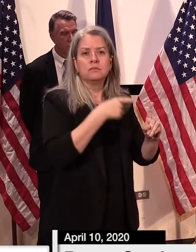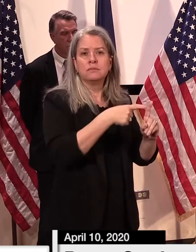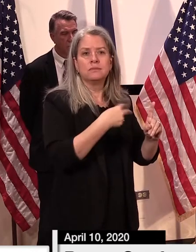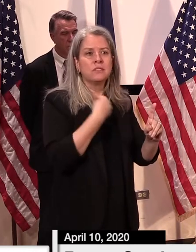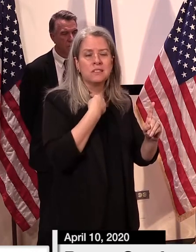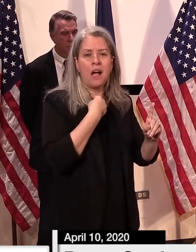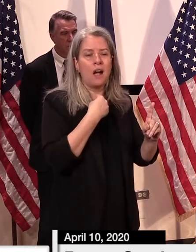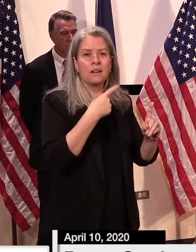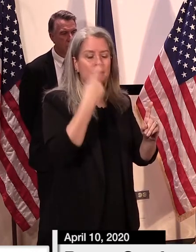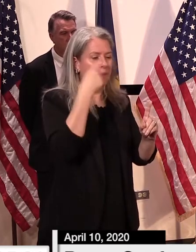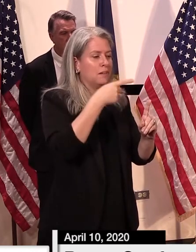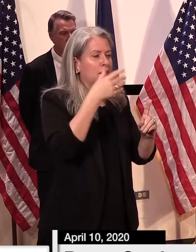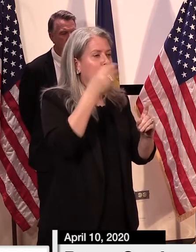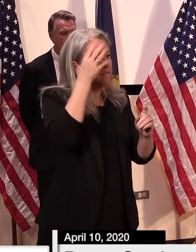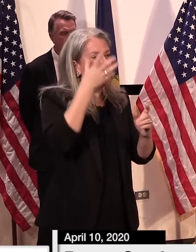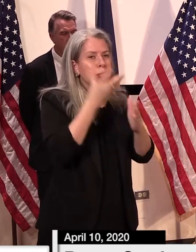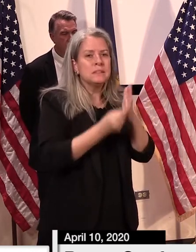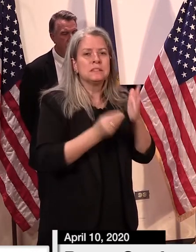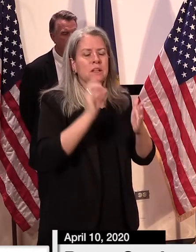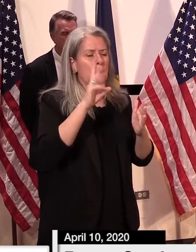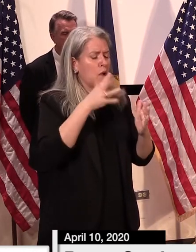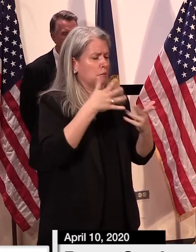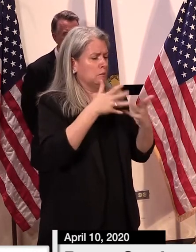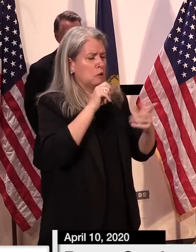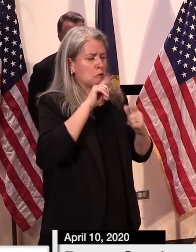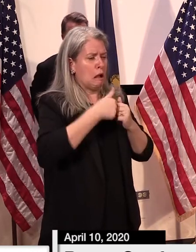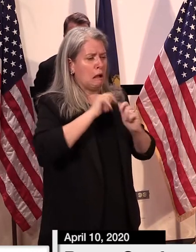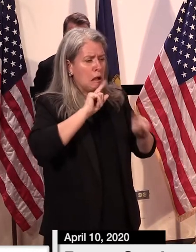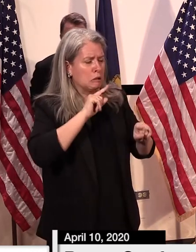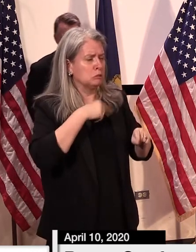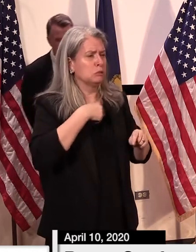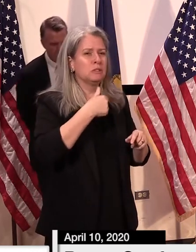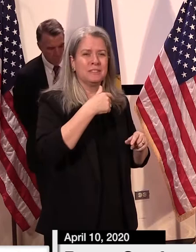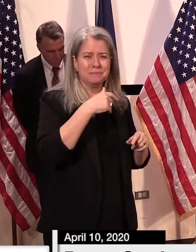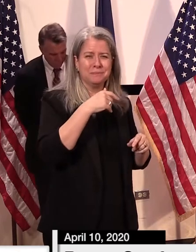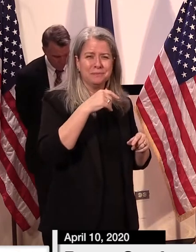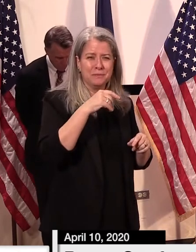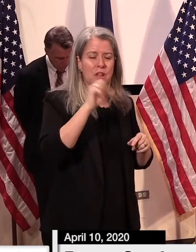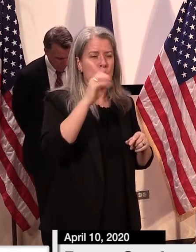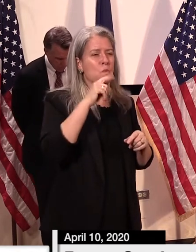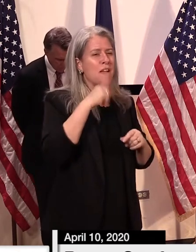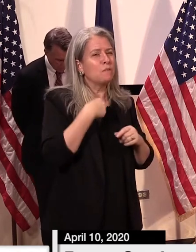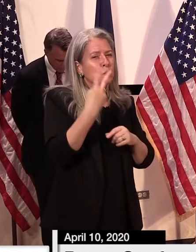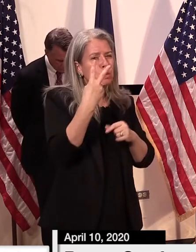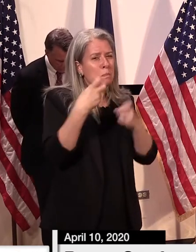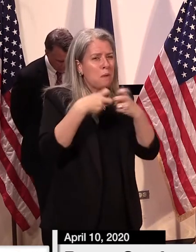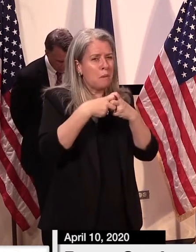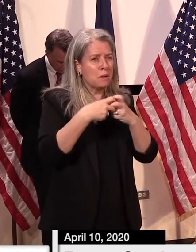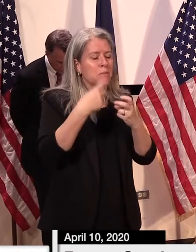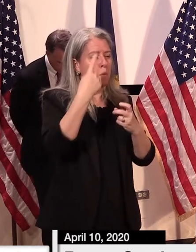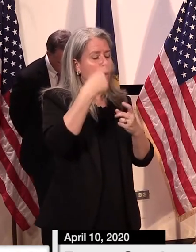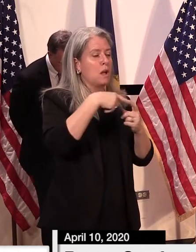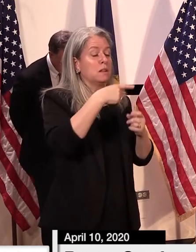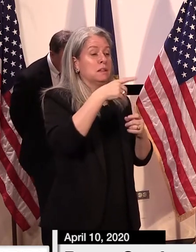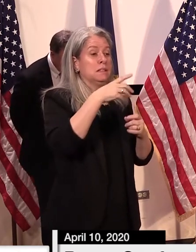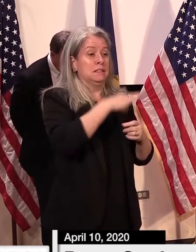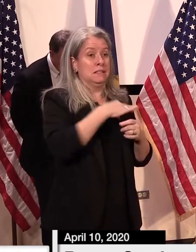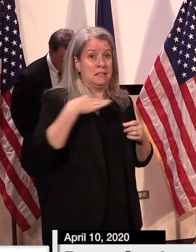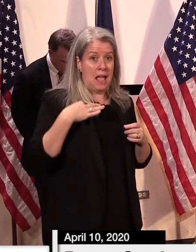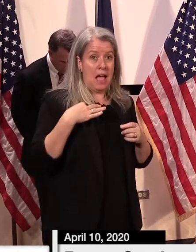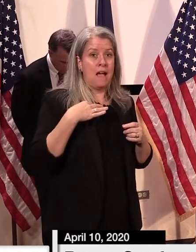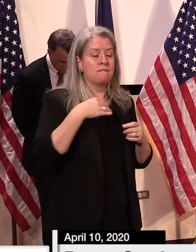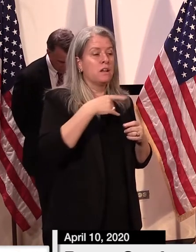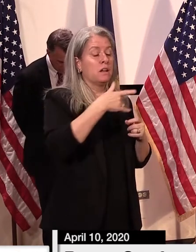there's um there's two components going on here one is redirecting staff to clear issues more quickly to